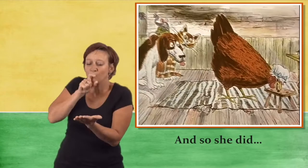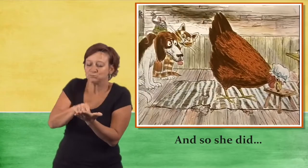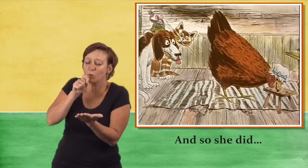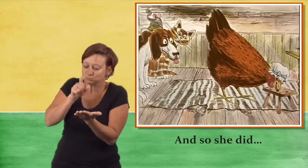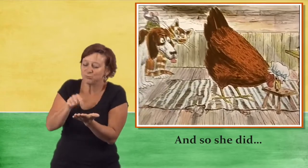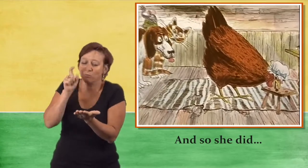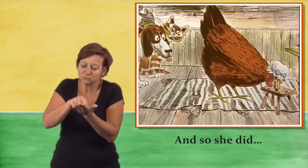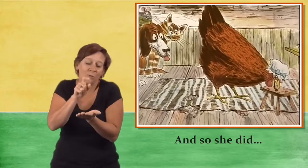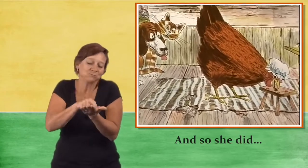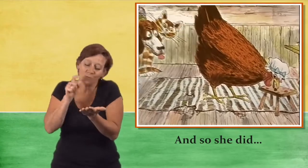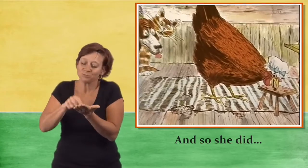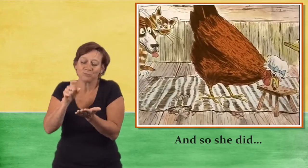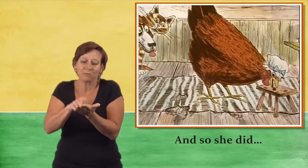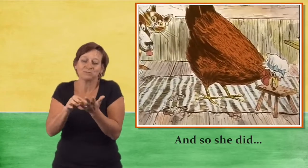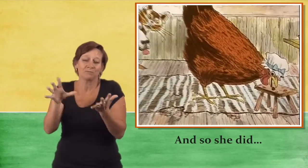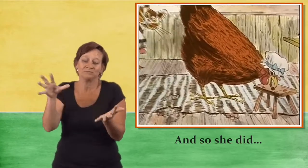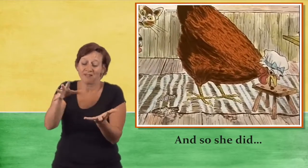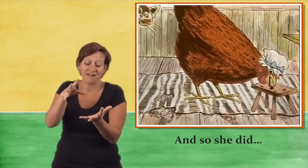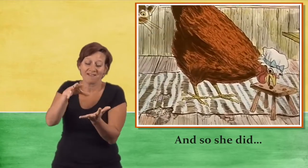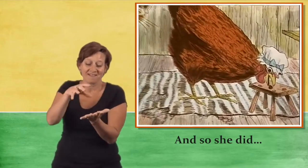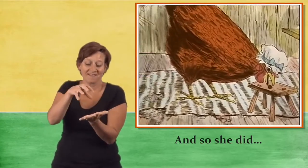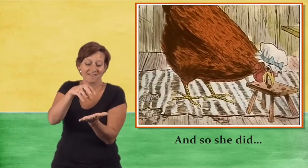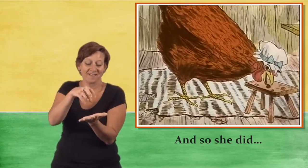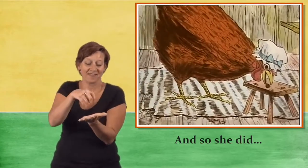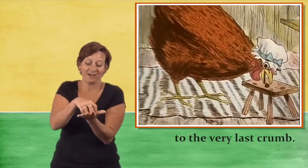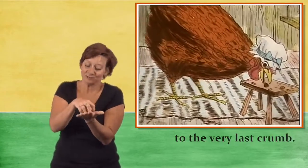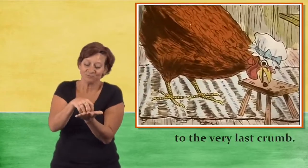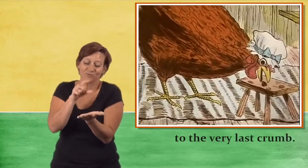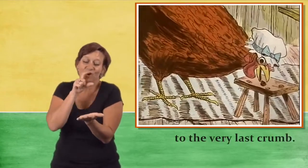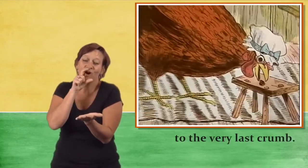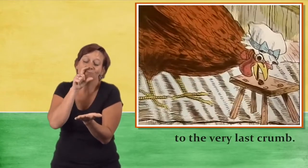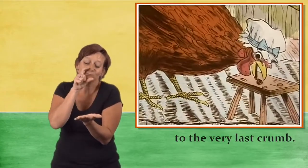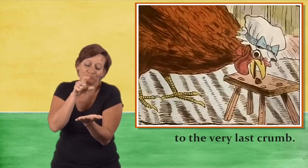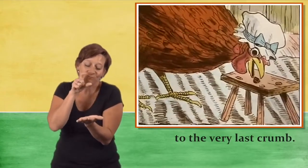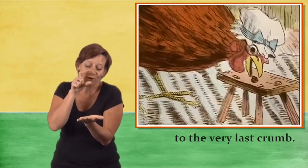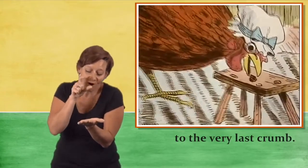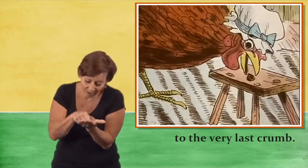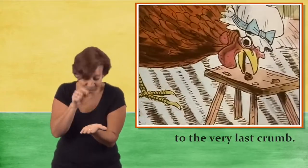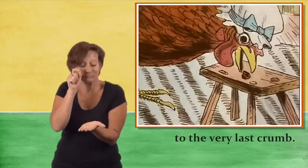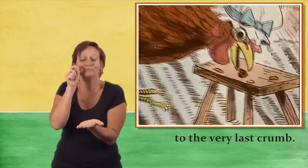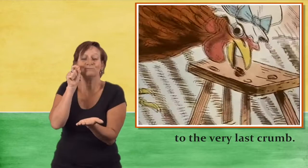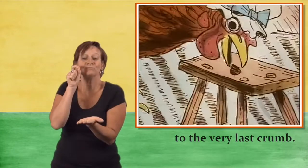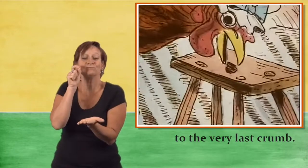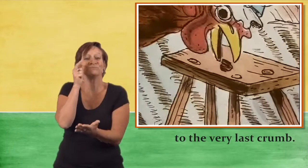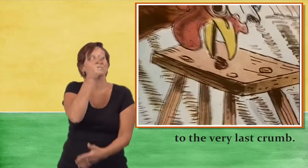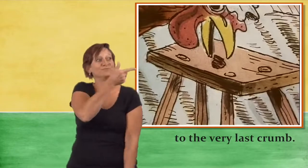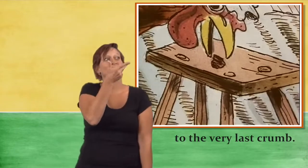so she did. To the very last crumb.